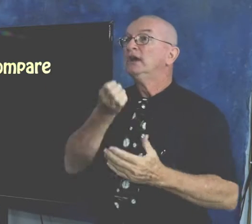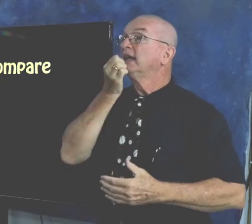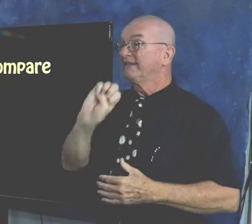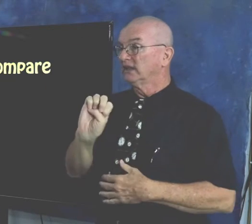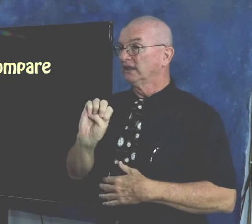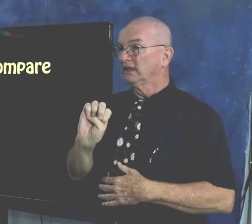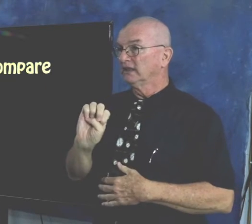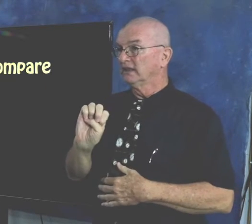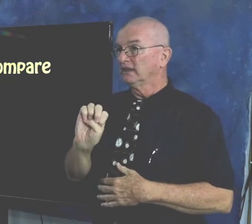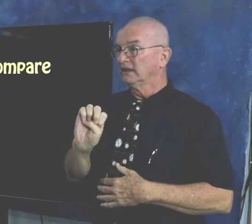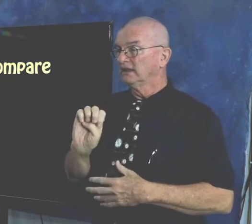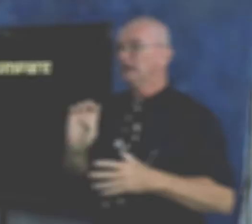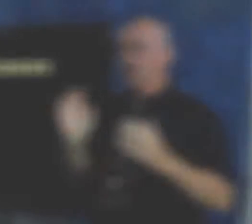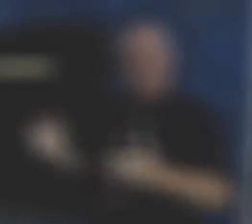and evil. All right?